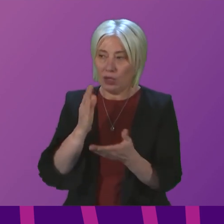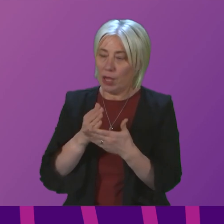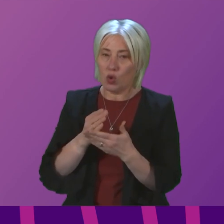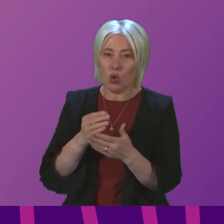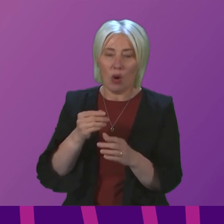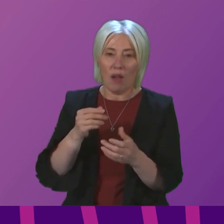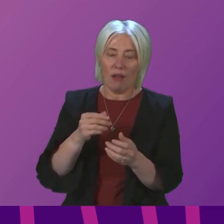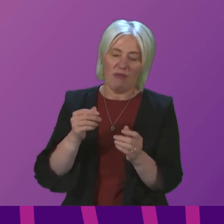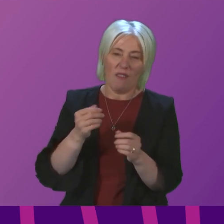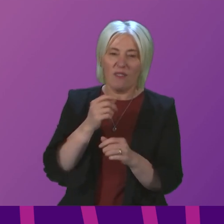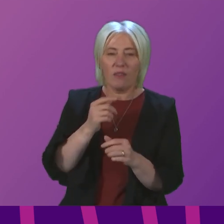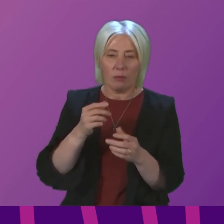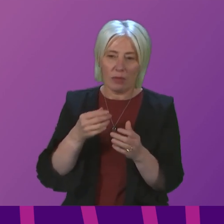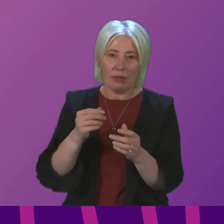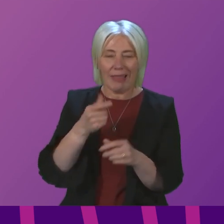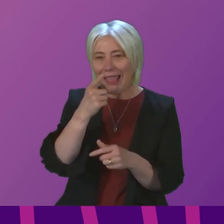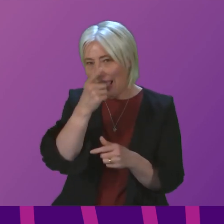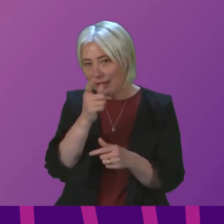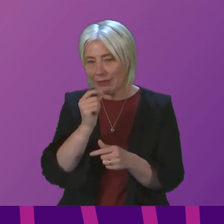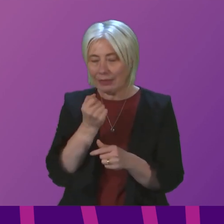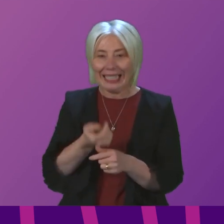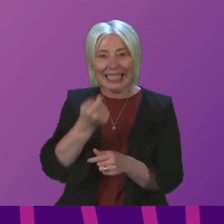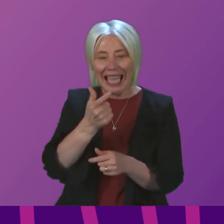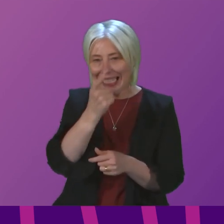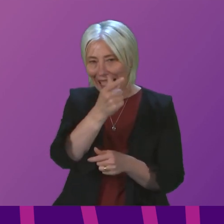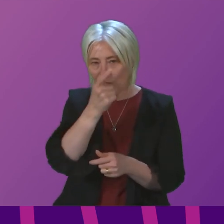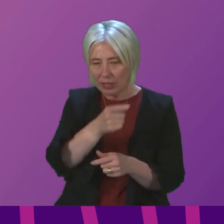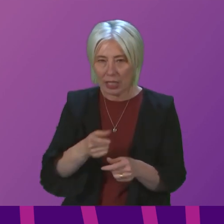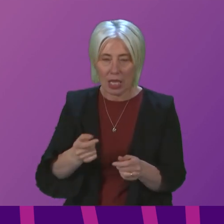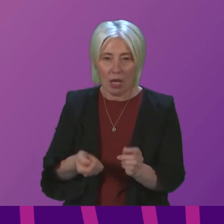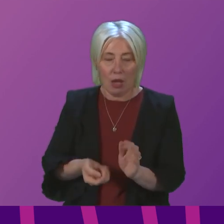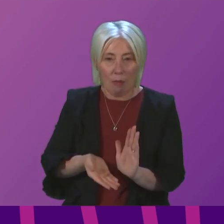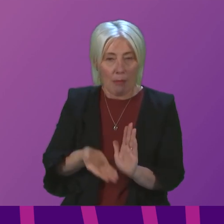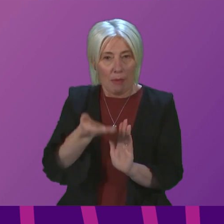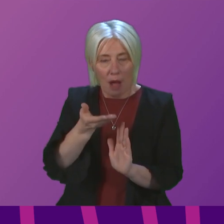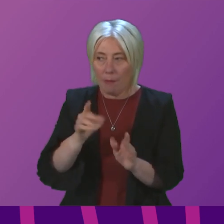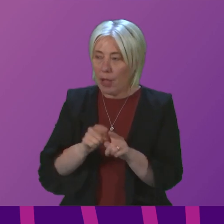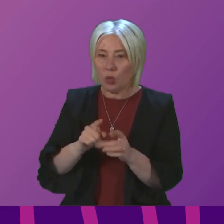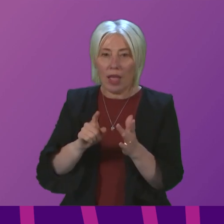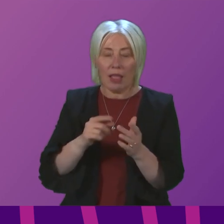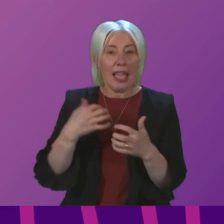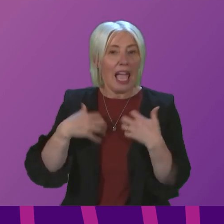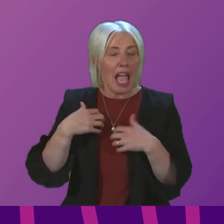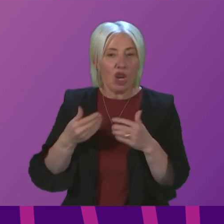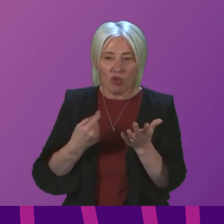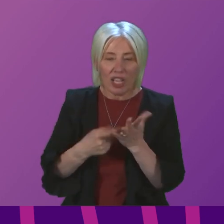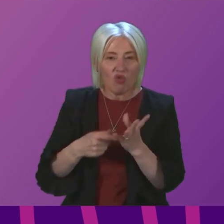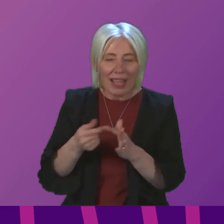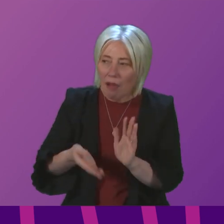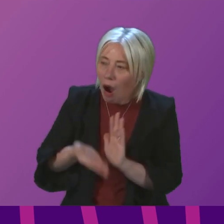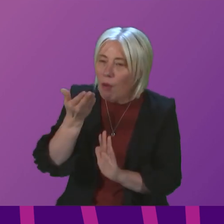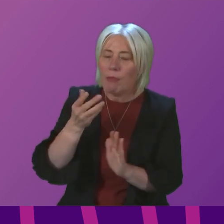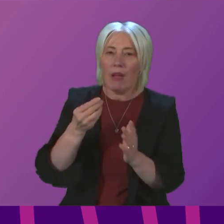energy bills, increased food costs and of course the UK Government's national insurance hike and interest rate rises. However, it is a fact